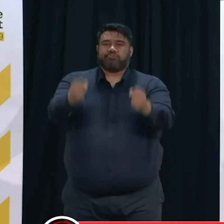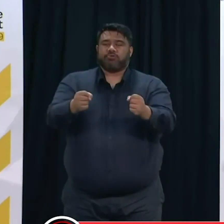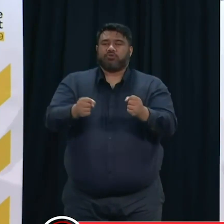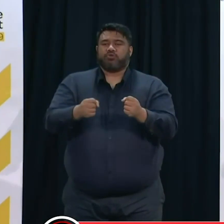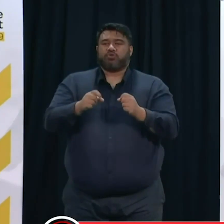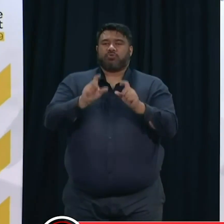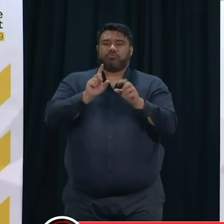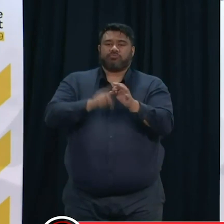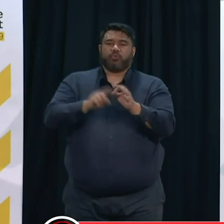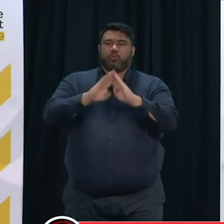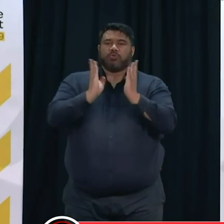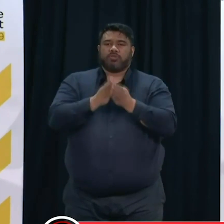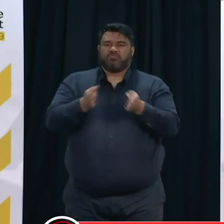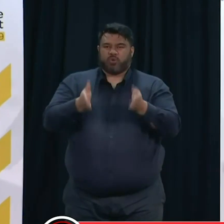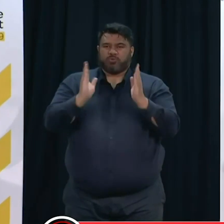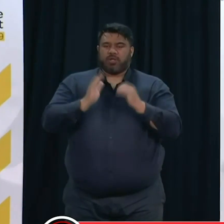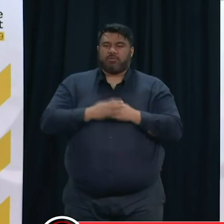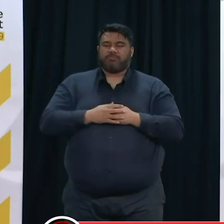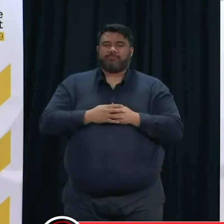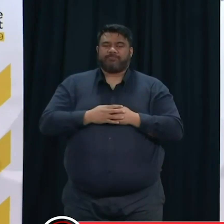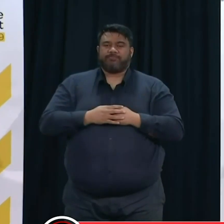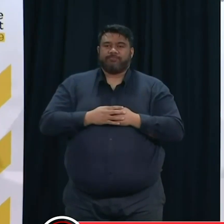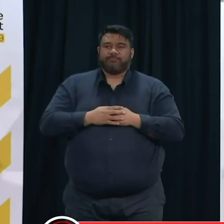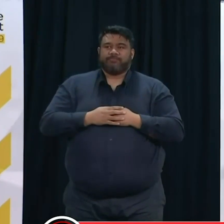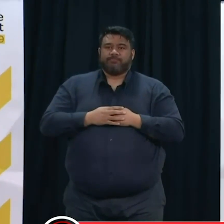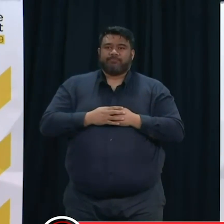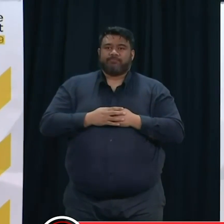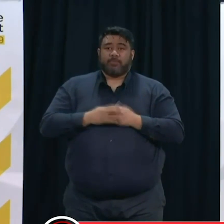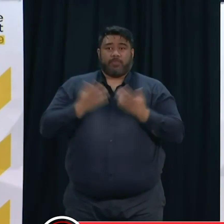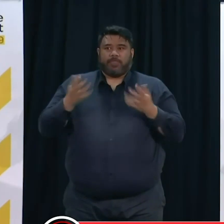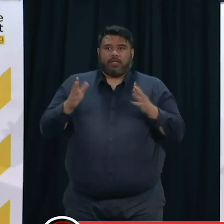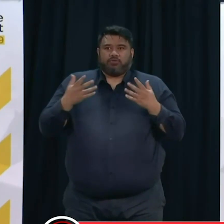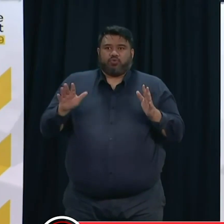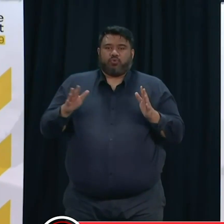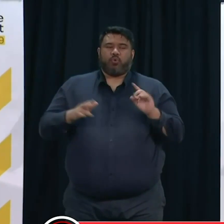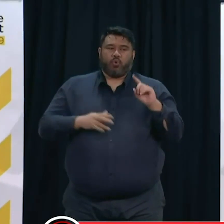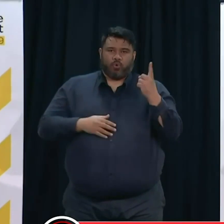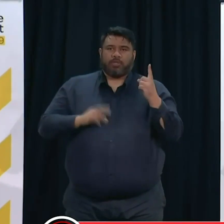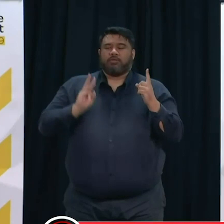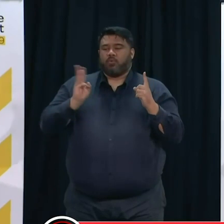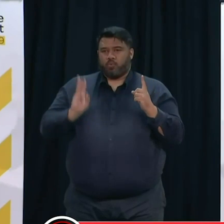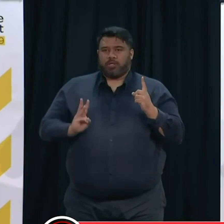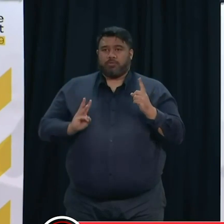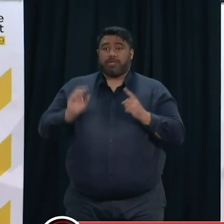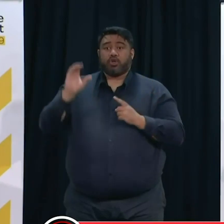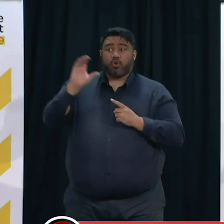137 are in Auckland and 11 in Wellington. No cases anywhere else around the Motu, including in Coromandel.